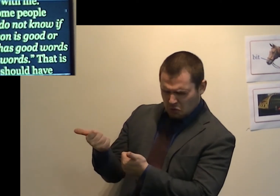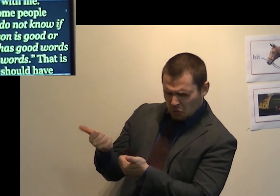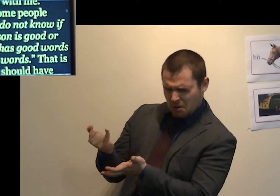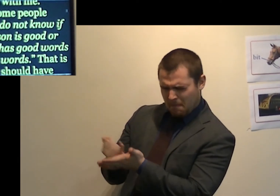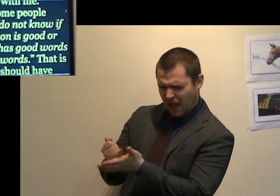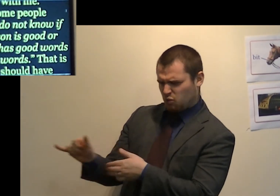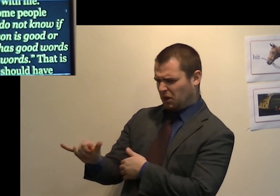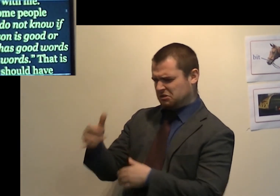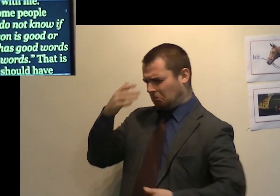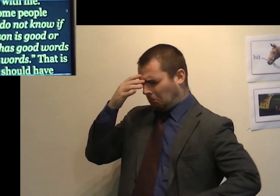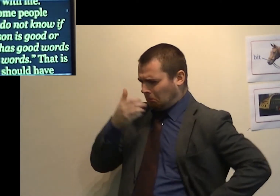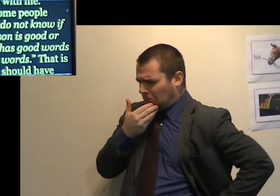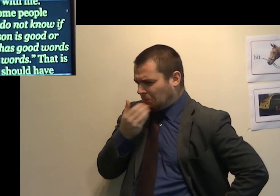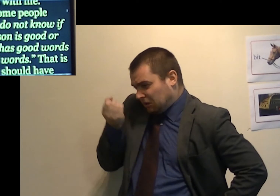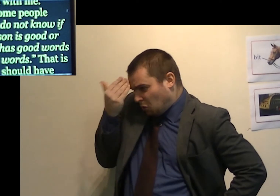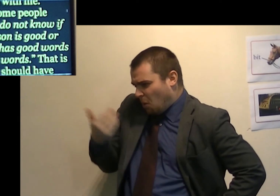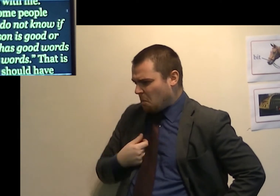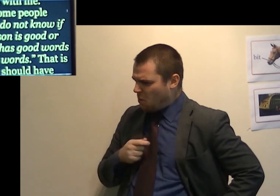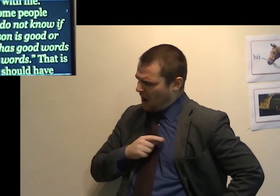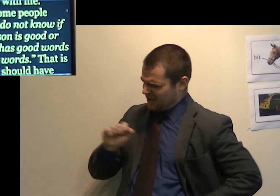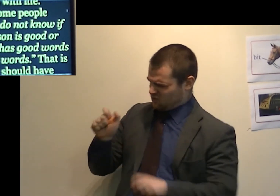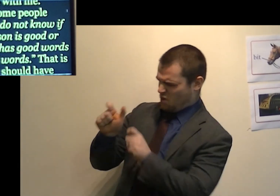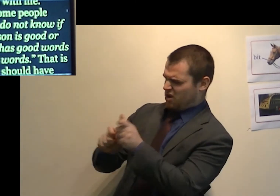He has good words and bad words.